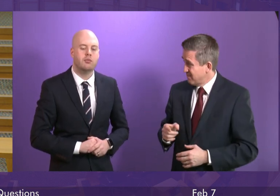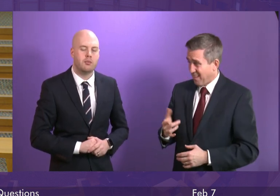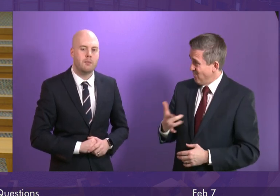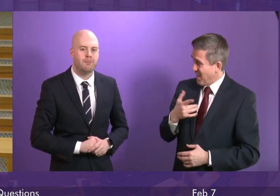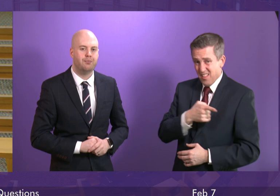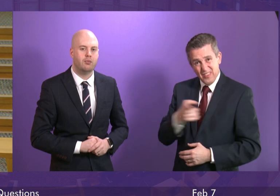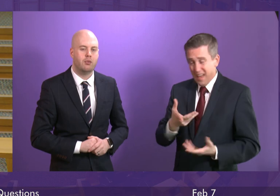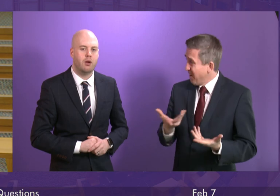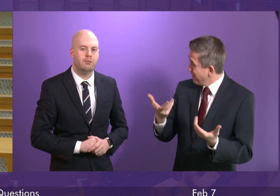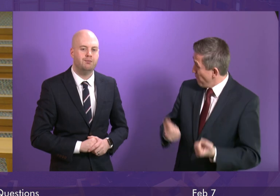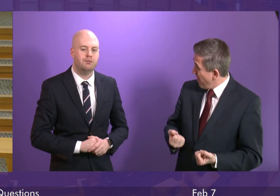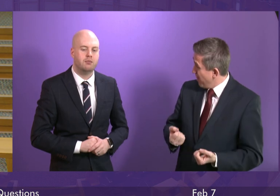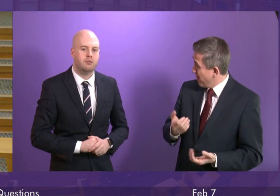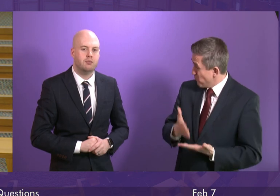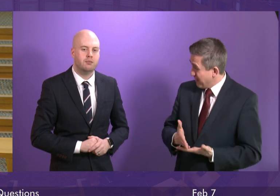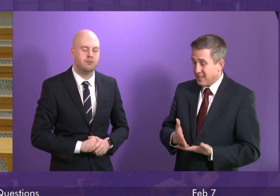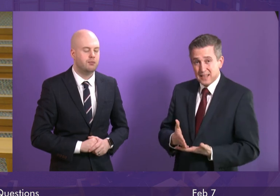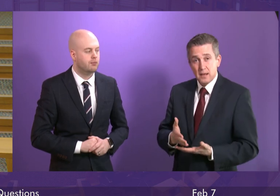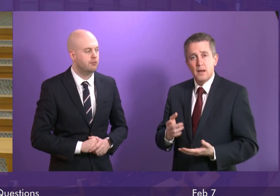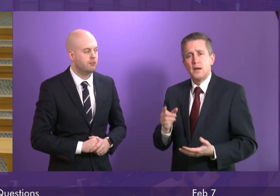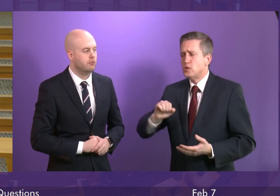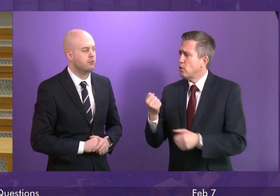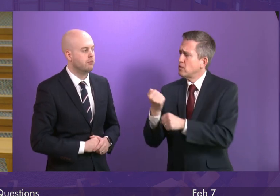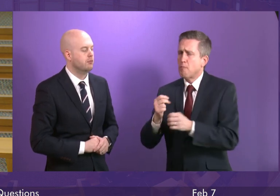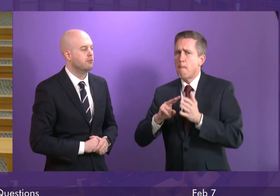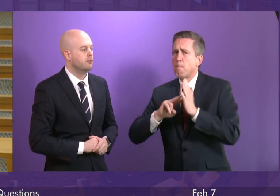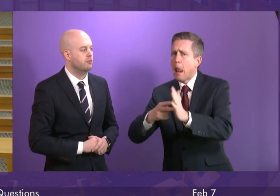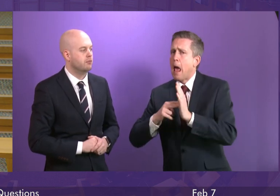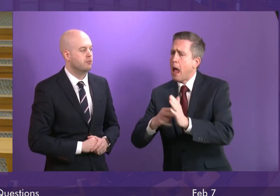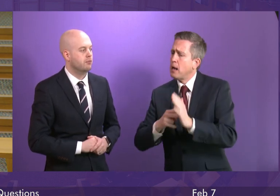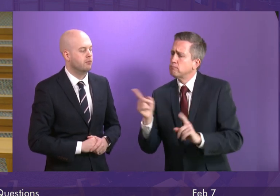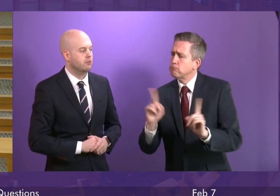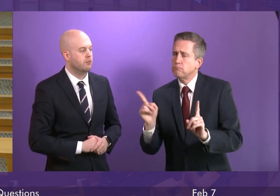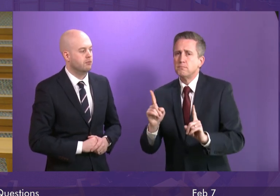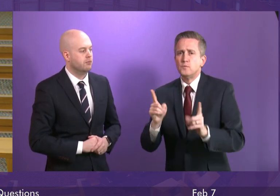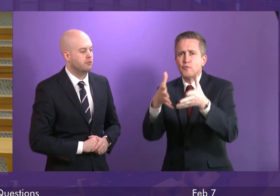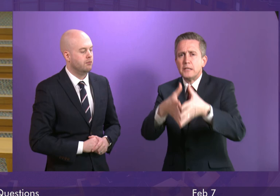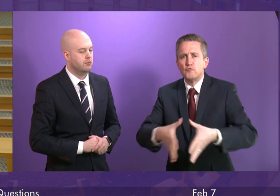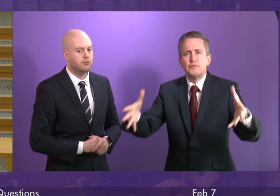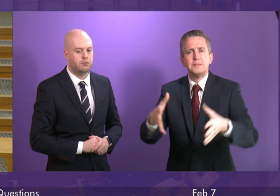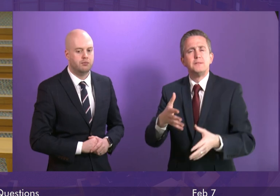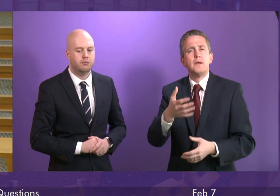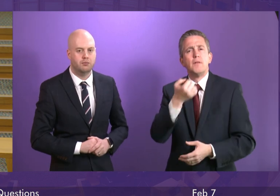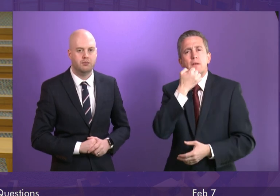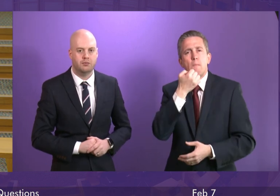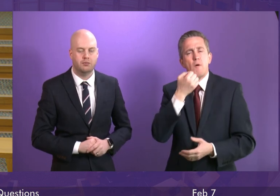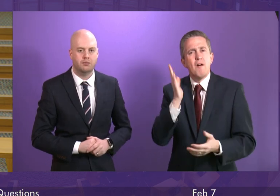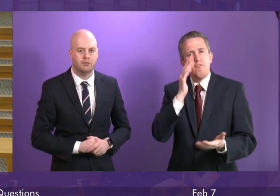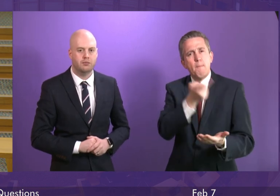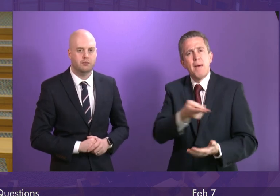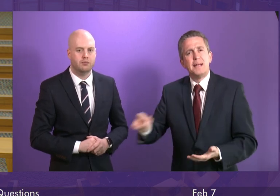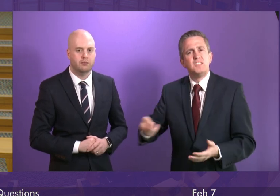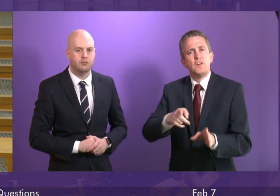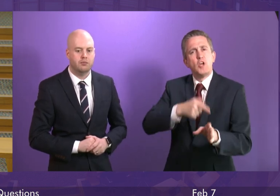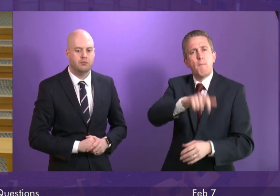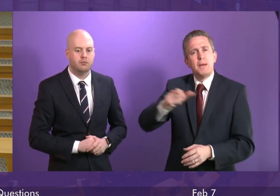is acceptable? And what plans does the Government have to increase the nationwide provision of specialist mental health beds for young people